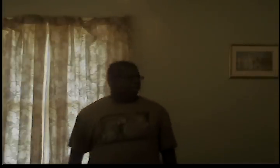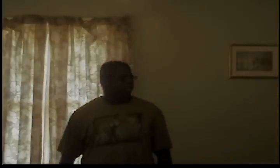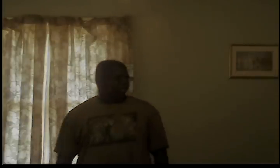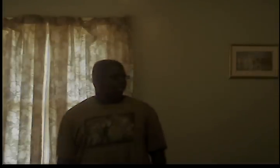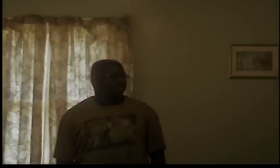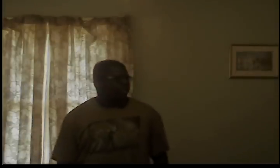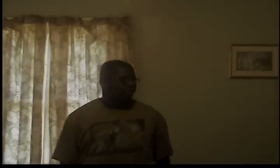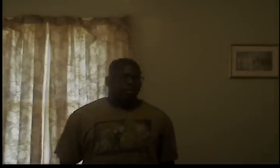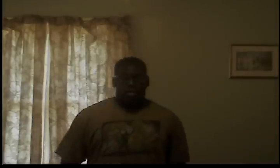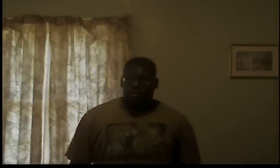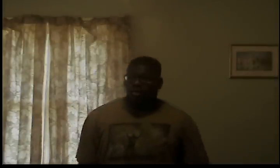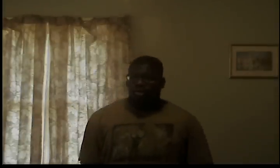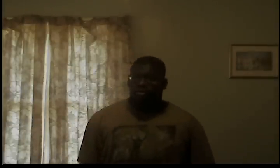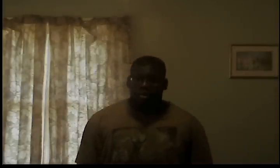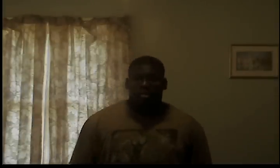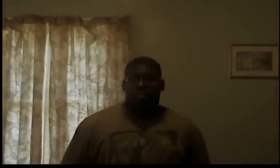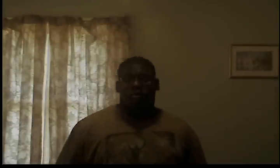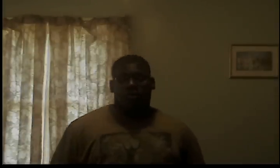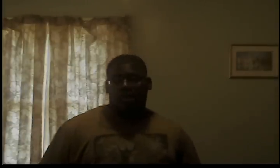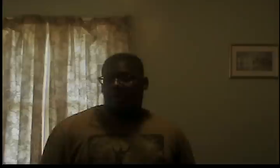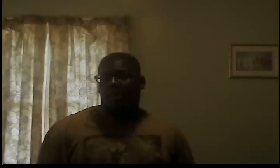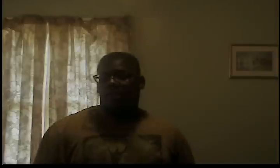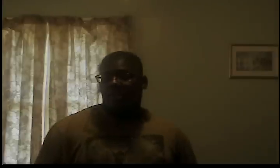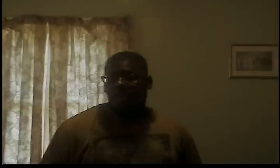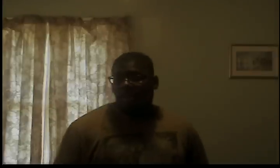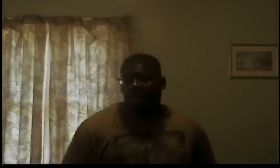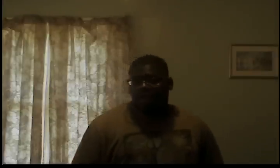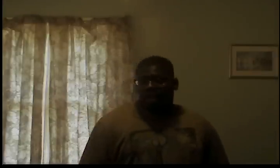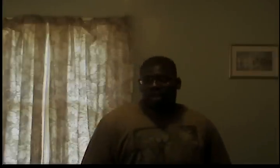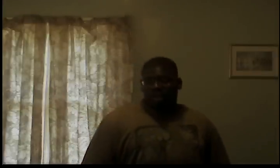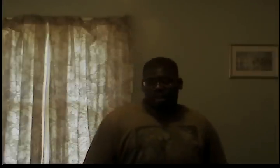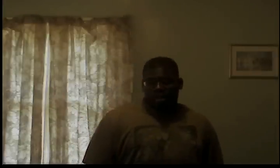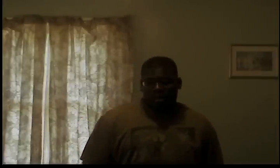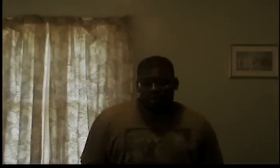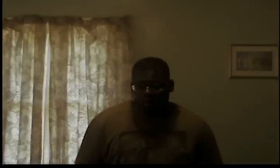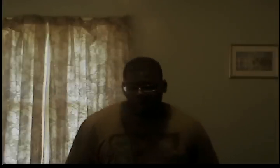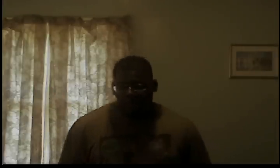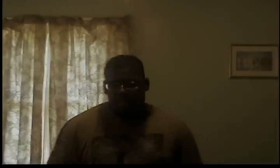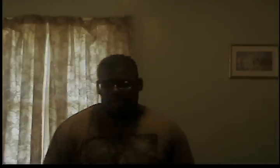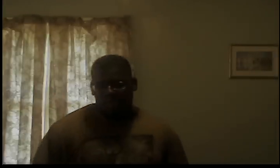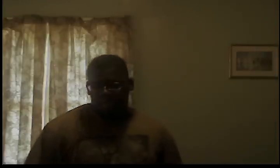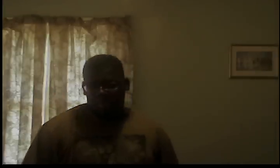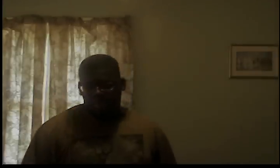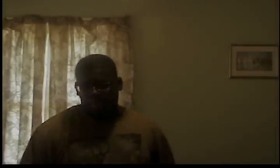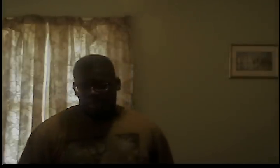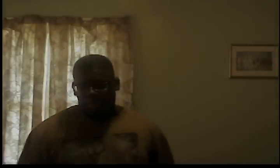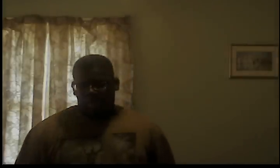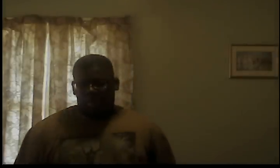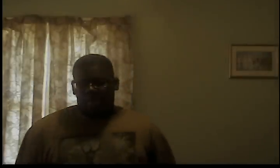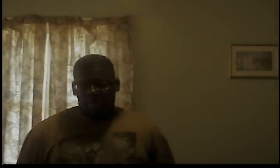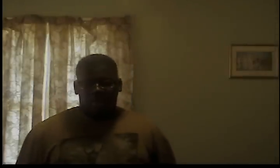have been insanity right but I'm not going to this is more of a response that's just stupid oh